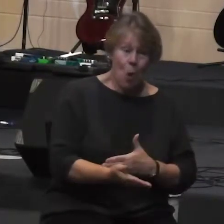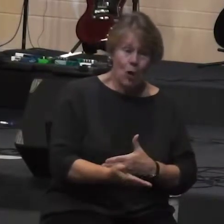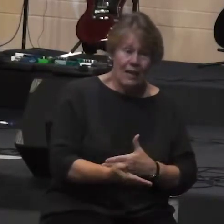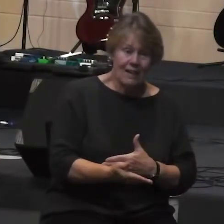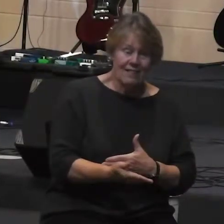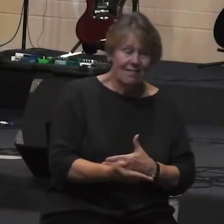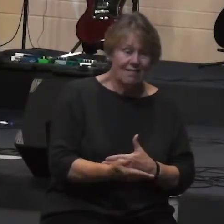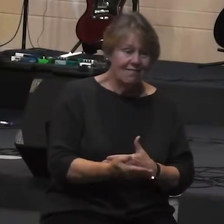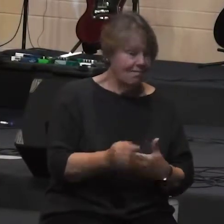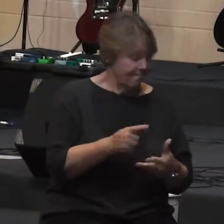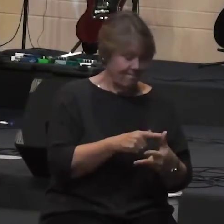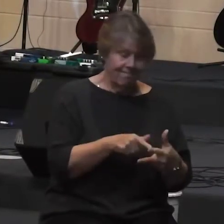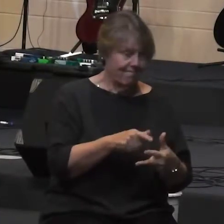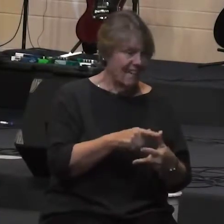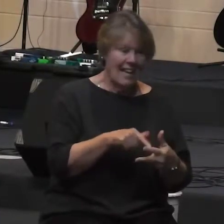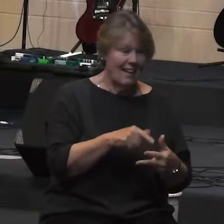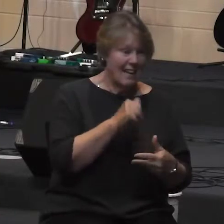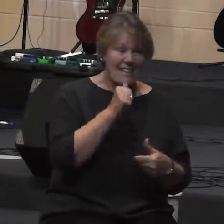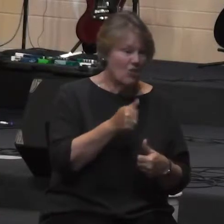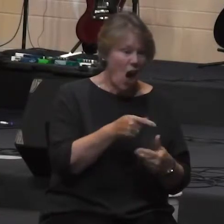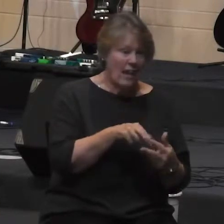This morning I want to be about